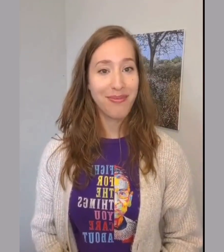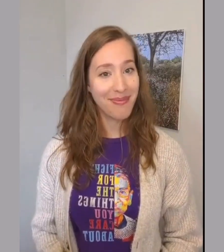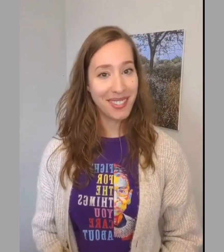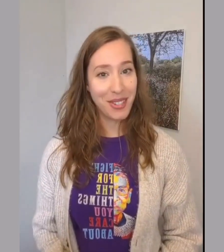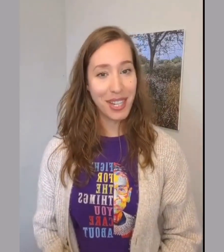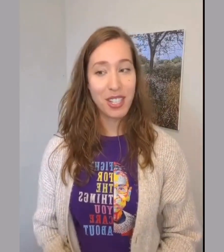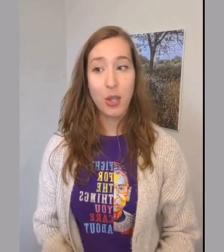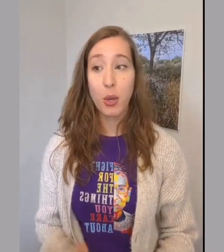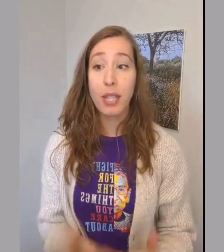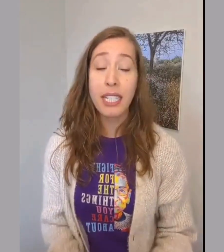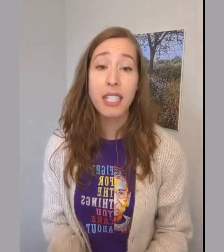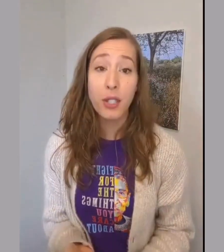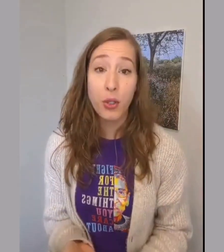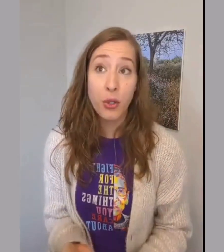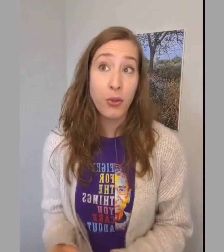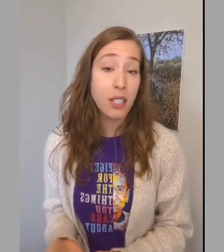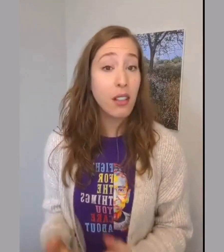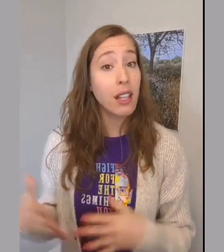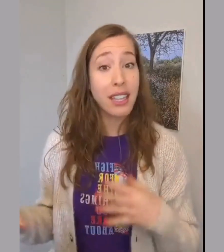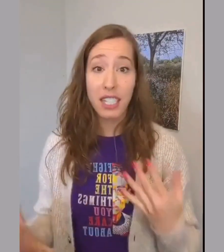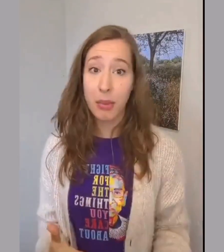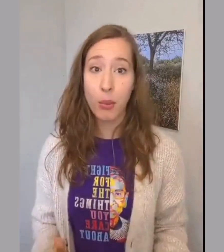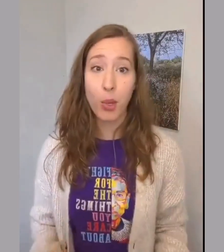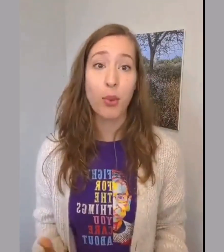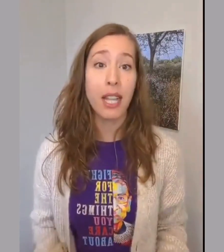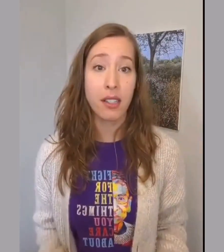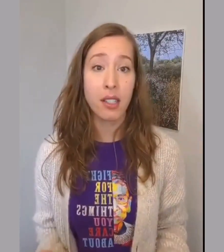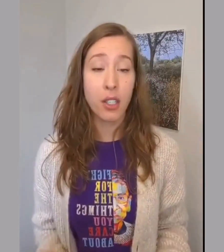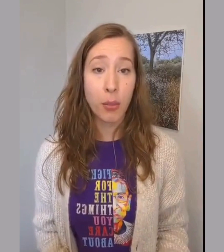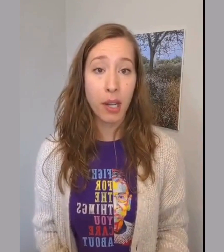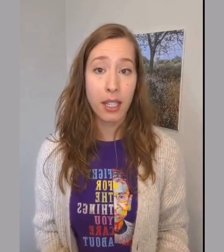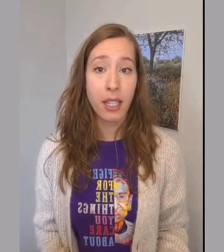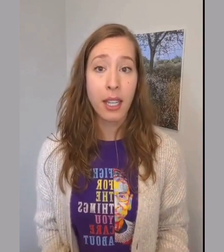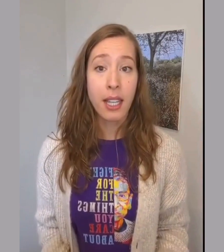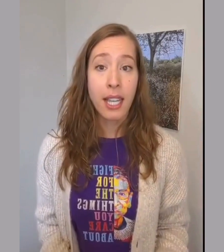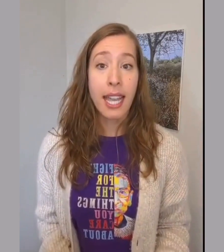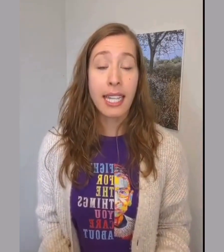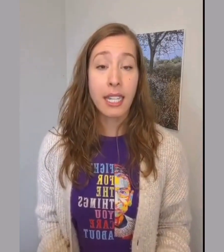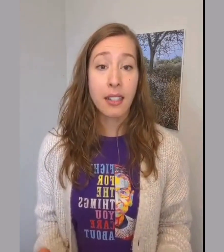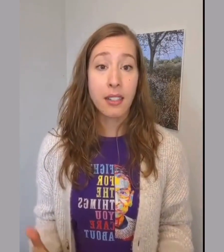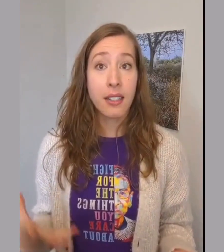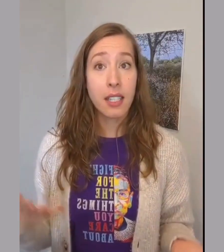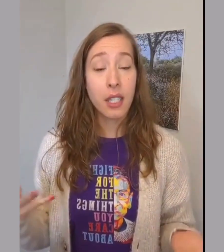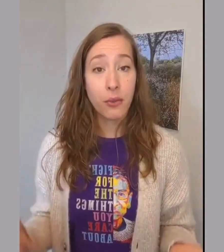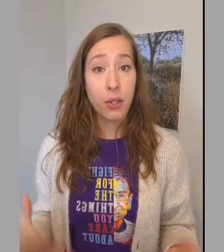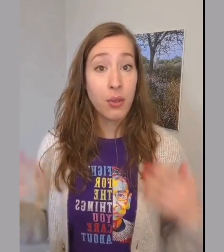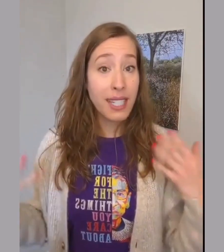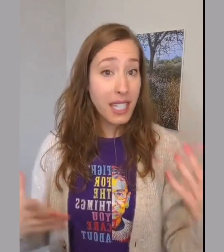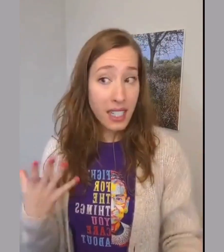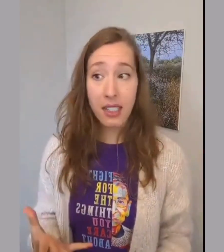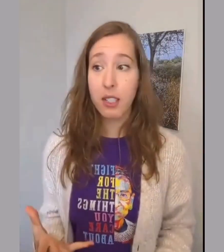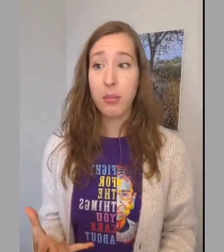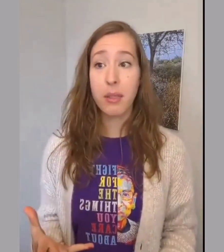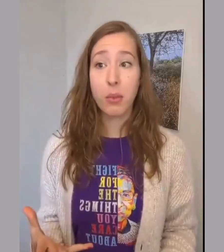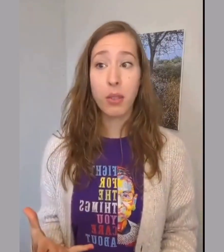Great. So likely you feel a little bit more relaxed in your body. And if you need a little bit more,